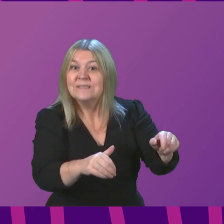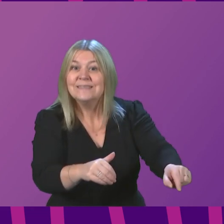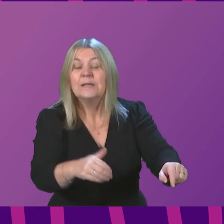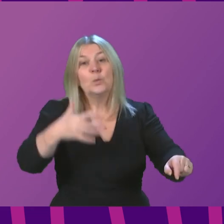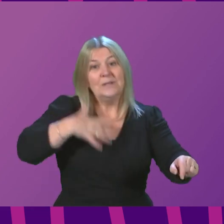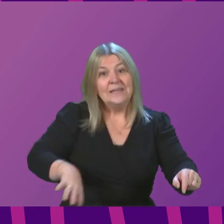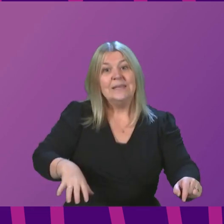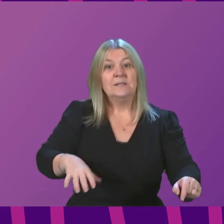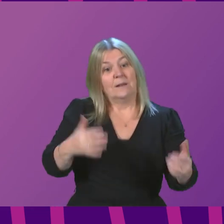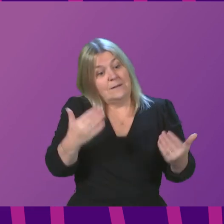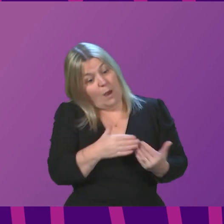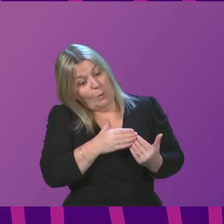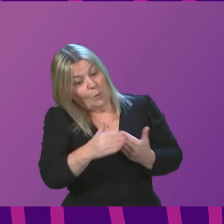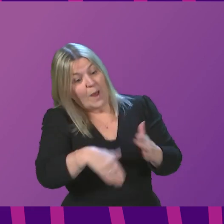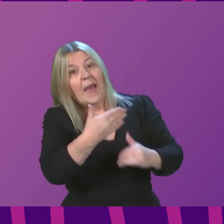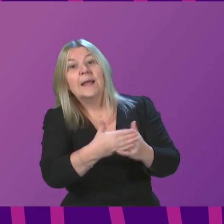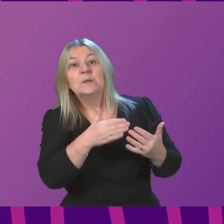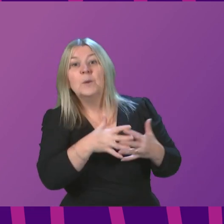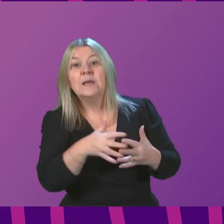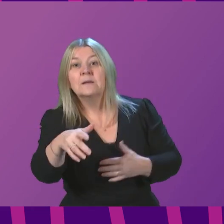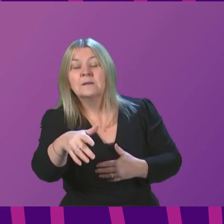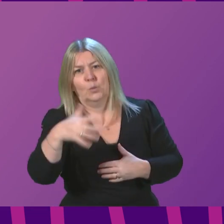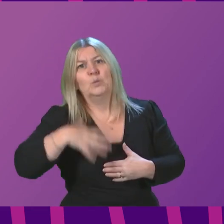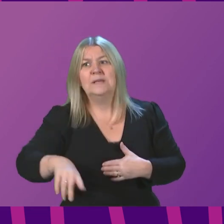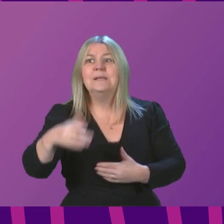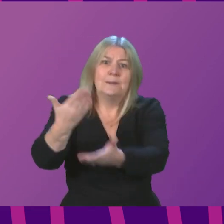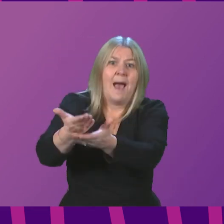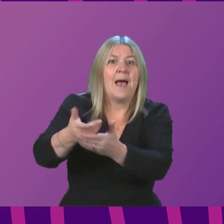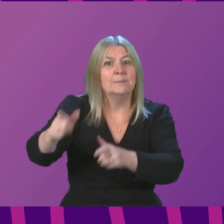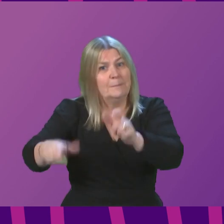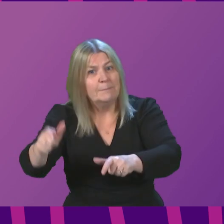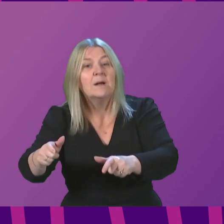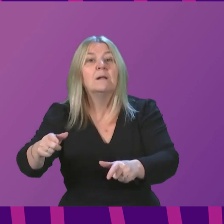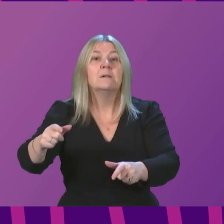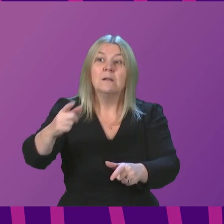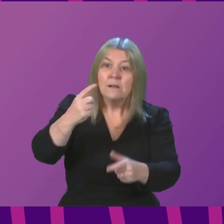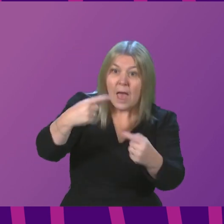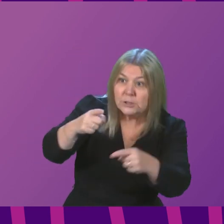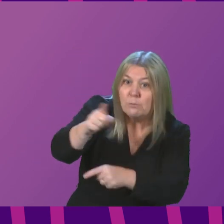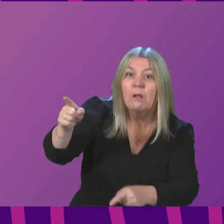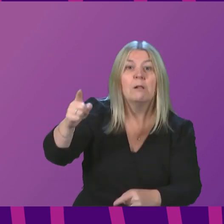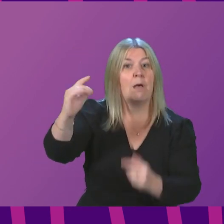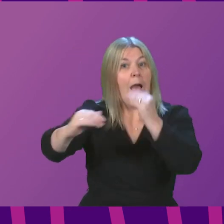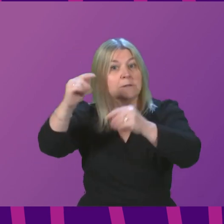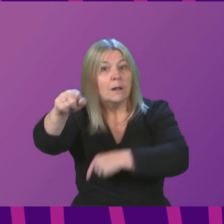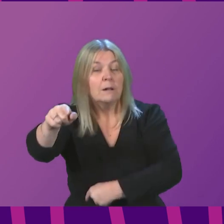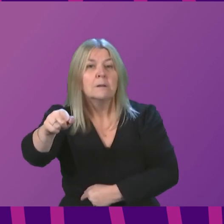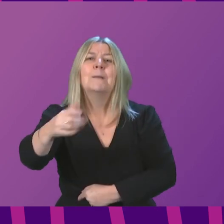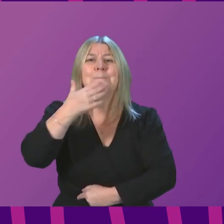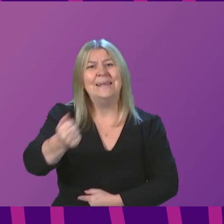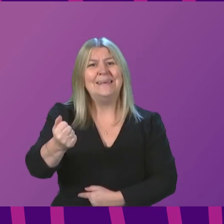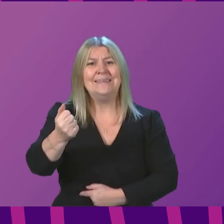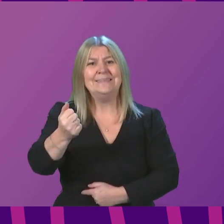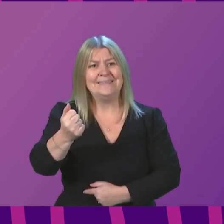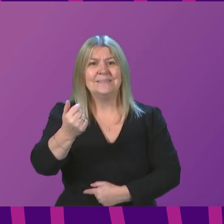need between now and the end of the week is high demand. Eligible people who are not yet boosted to come forward now and get the jag.